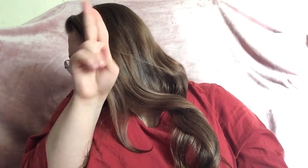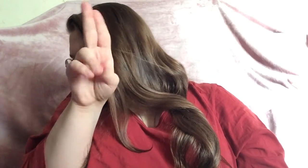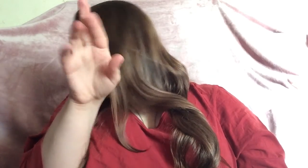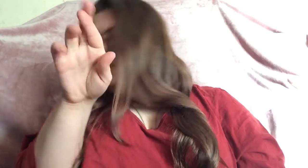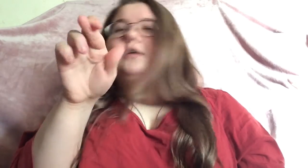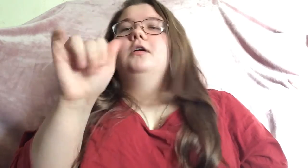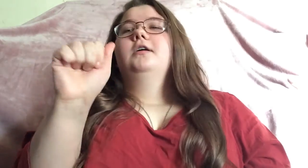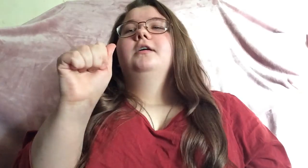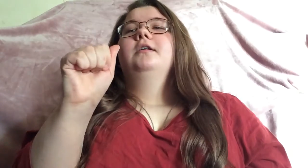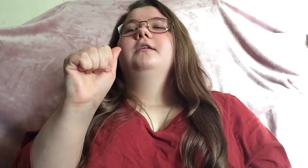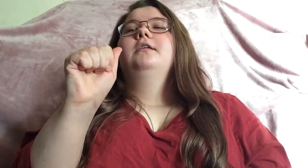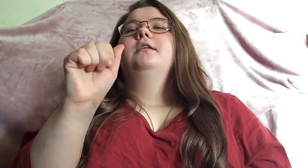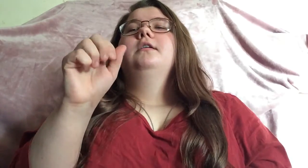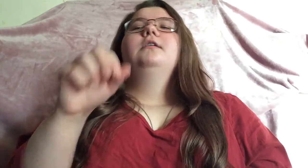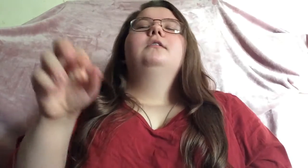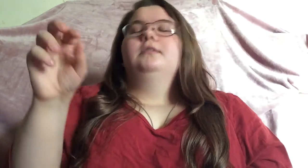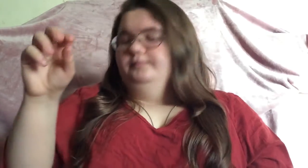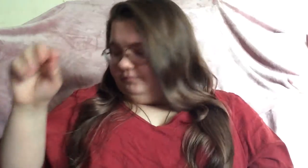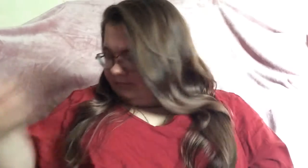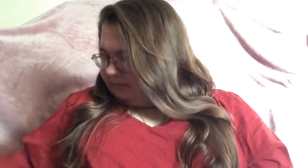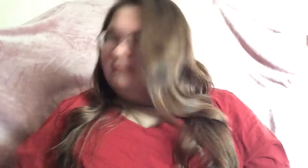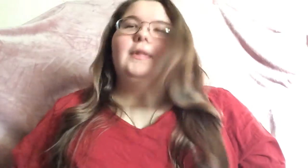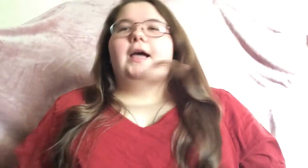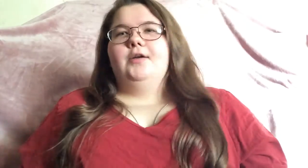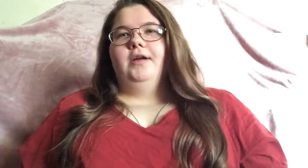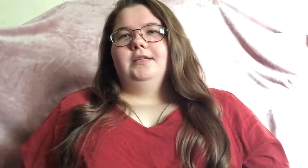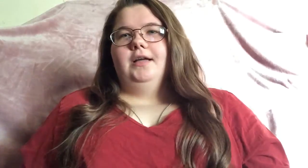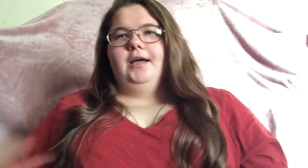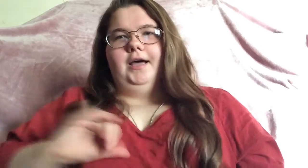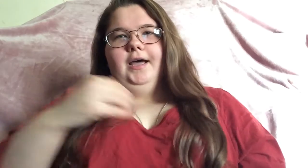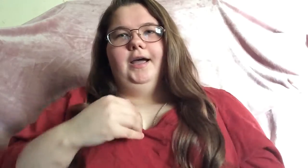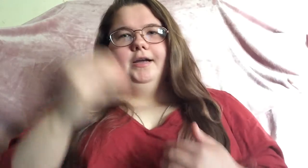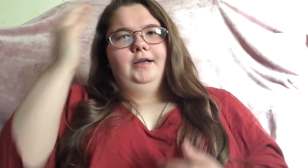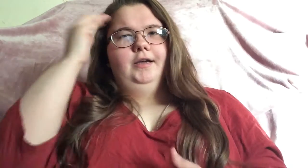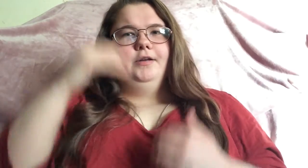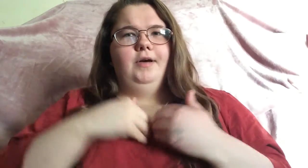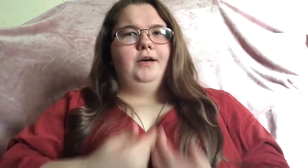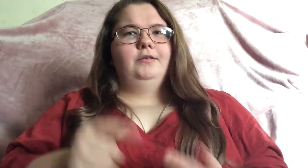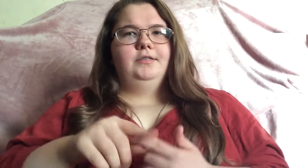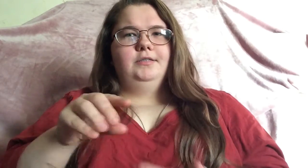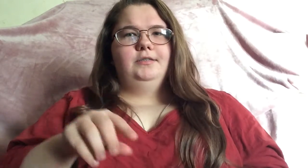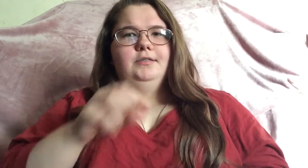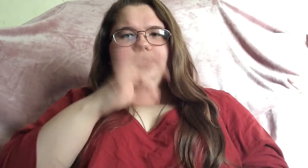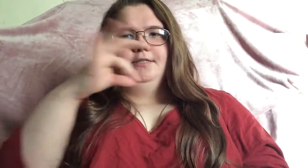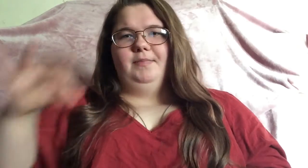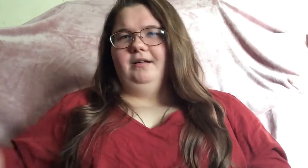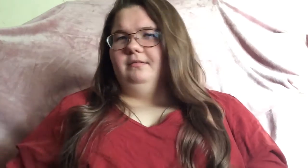or i know how to i know how to to spell